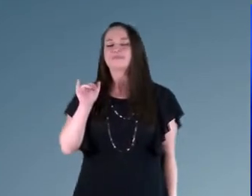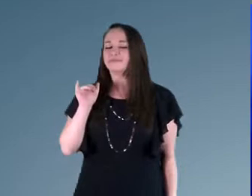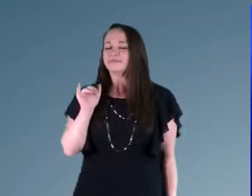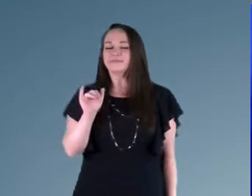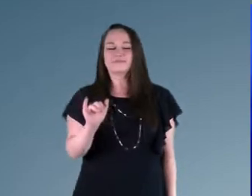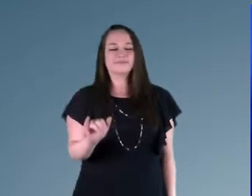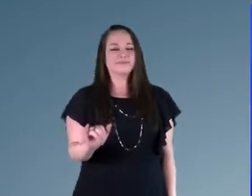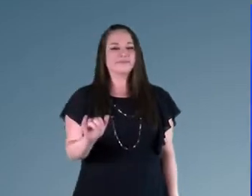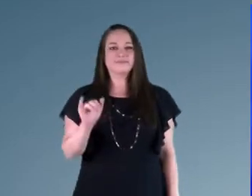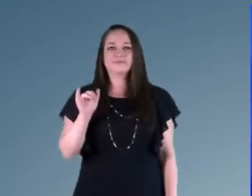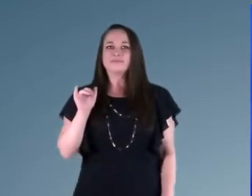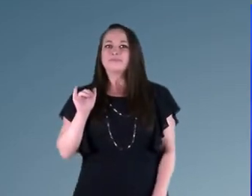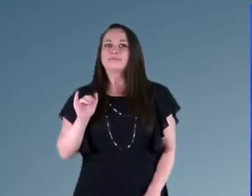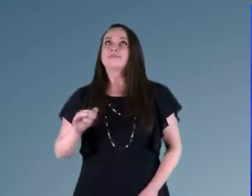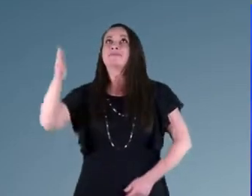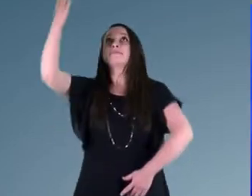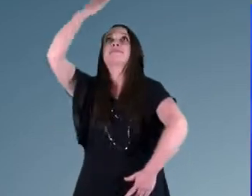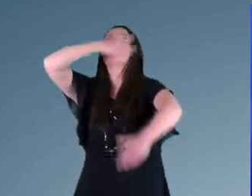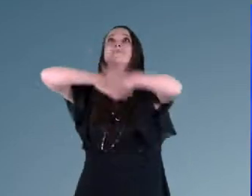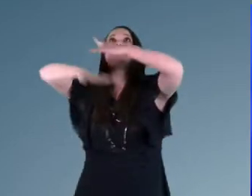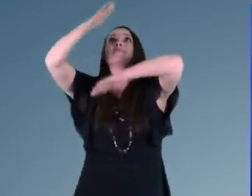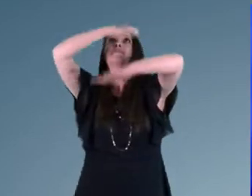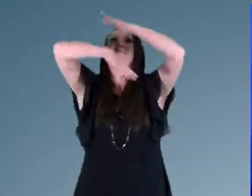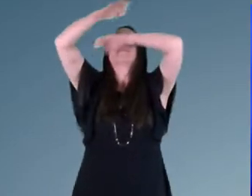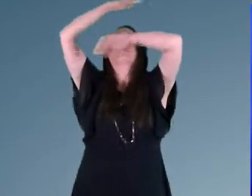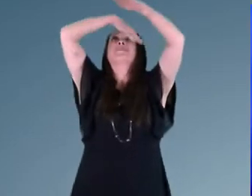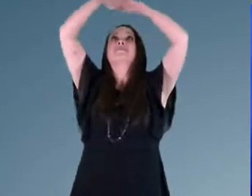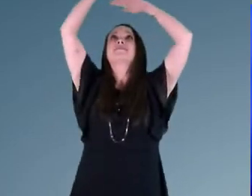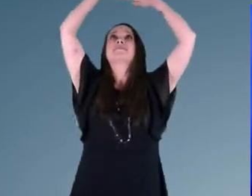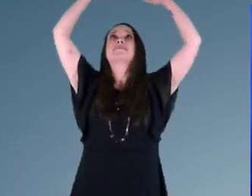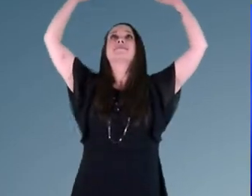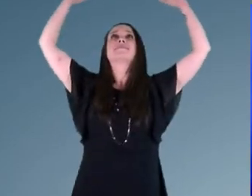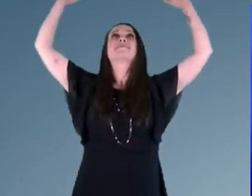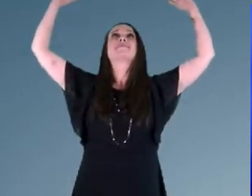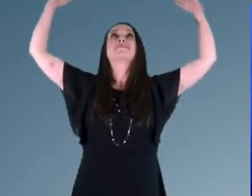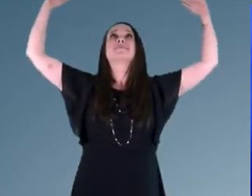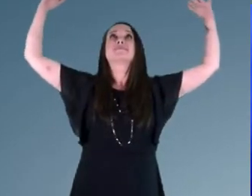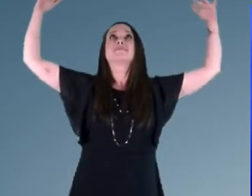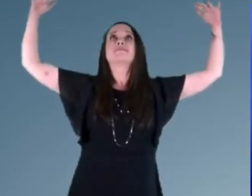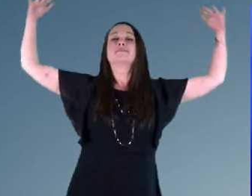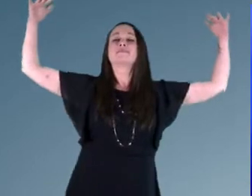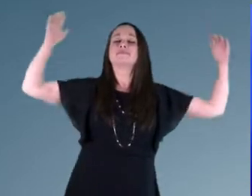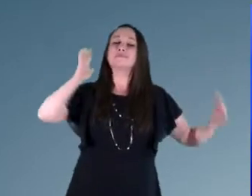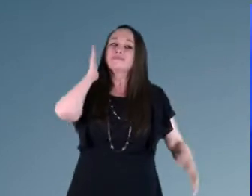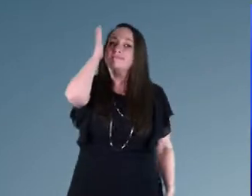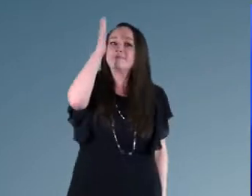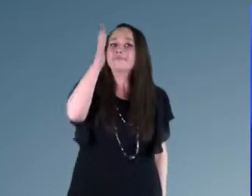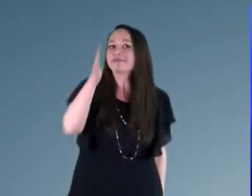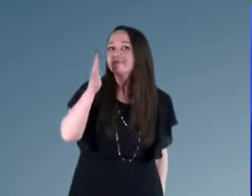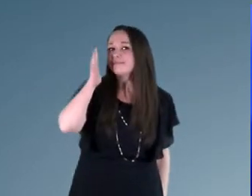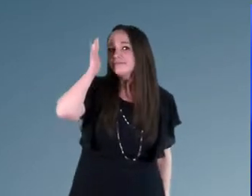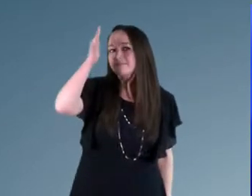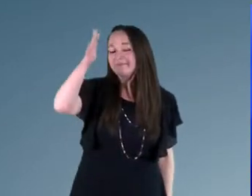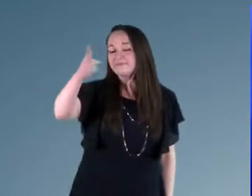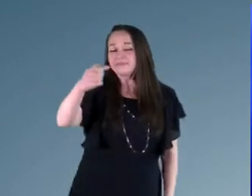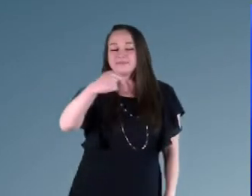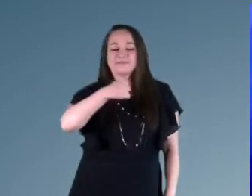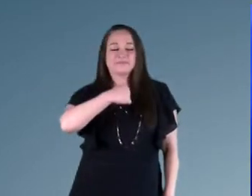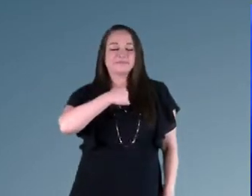In my Father's house, there's a place for